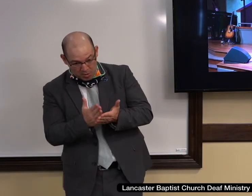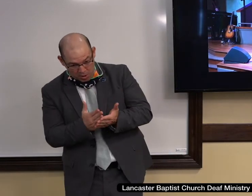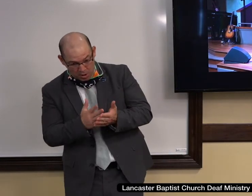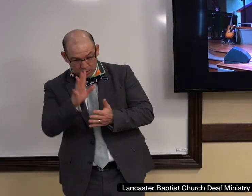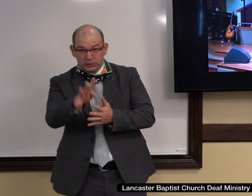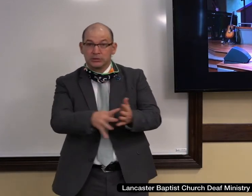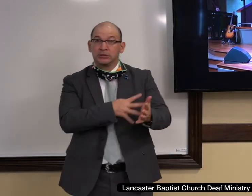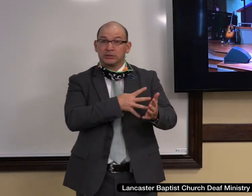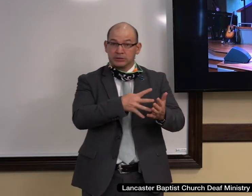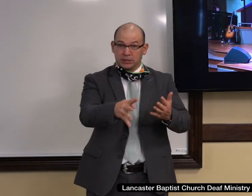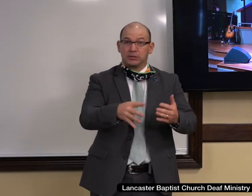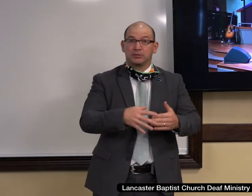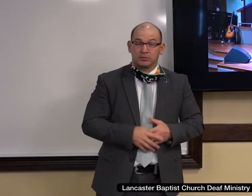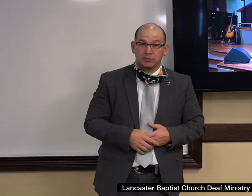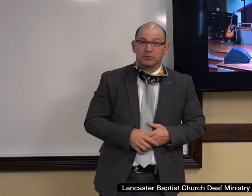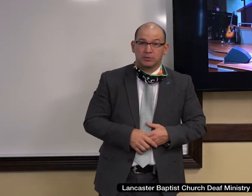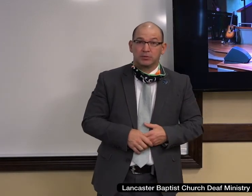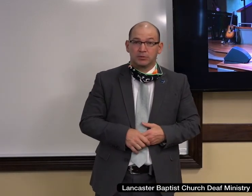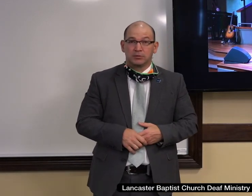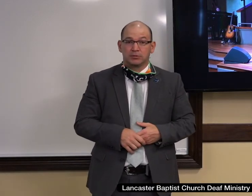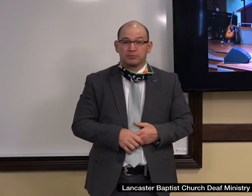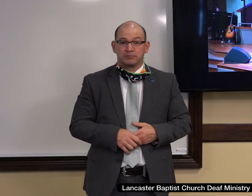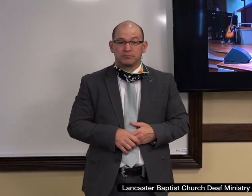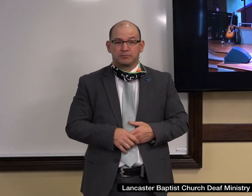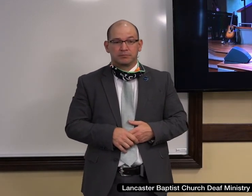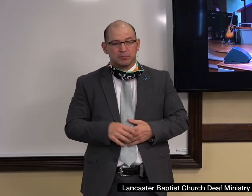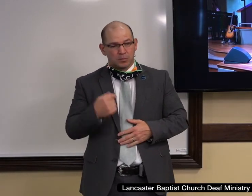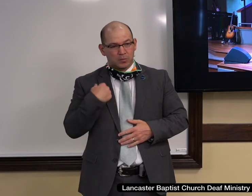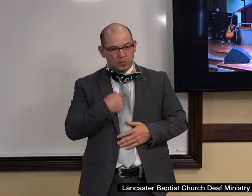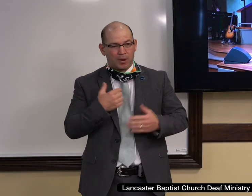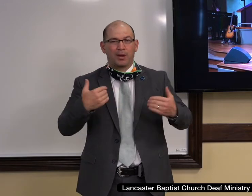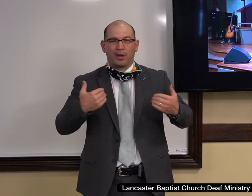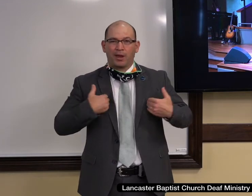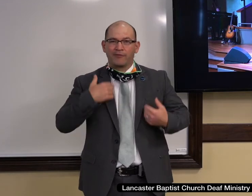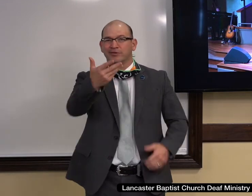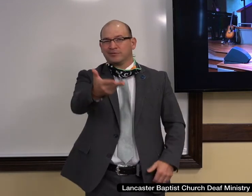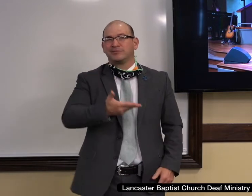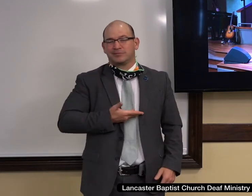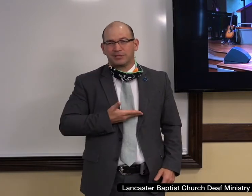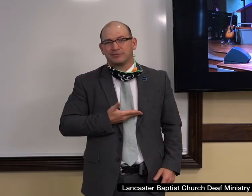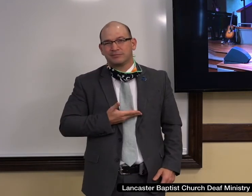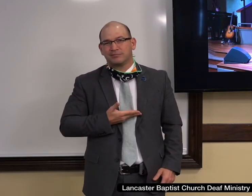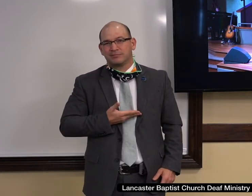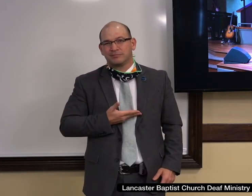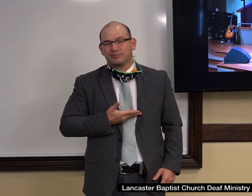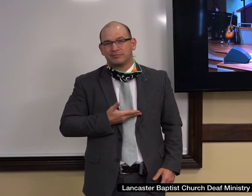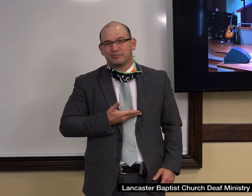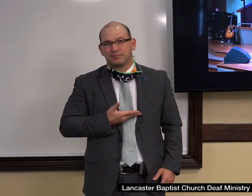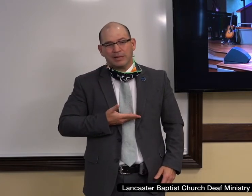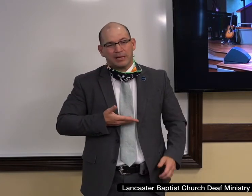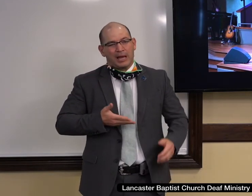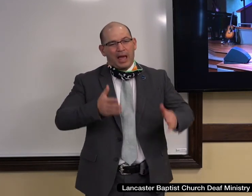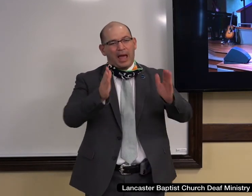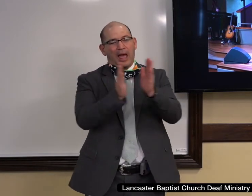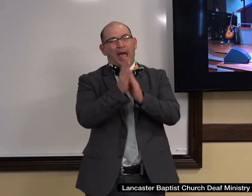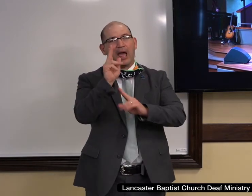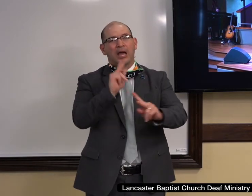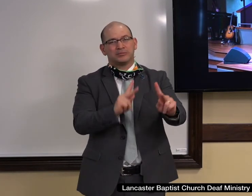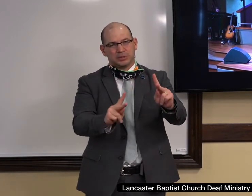just a part of our worship schedule, is we normally have an altar call at the end of the preaching time. And because of COVID, we're sensitive to the